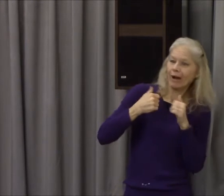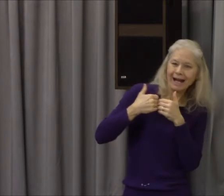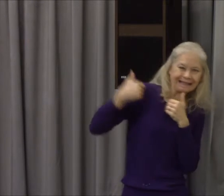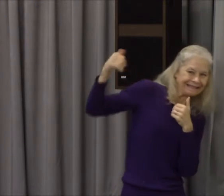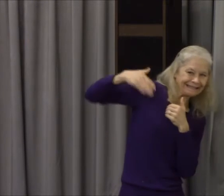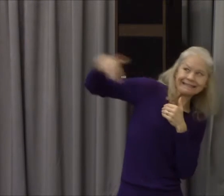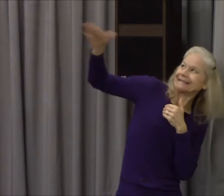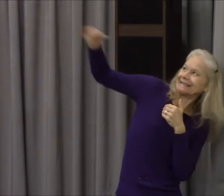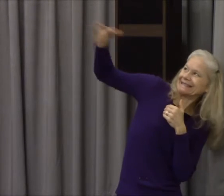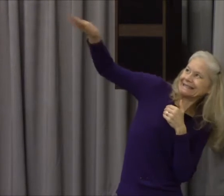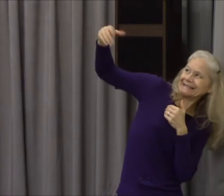appearing at Mount Calvary